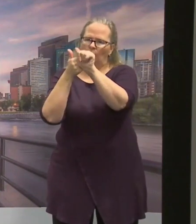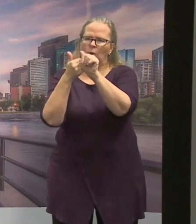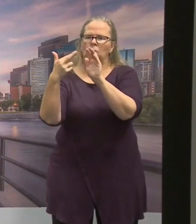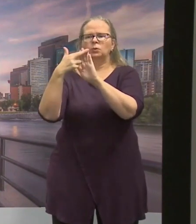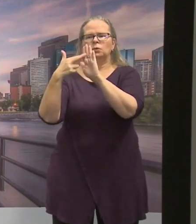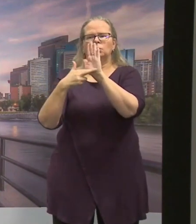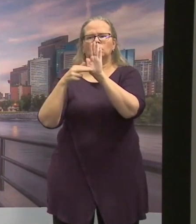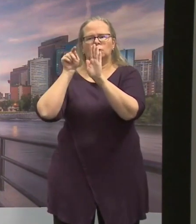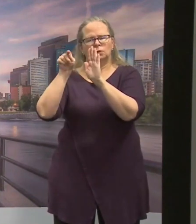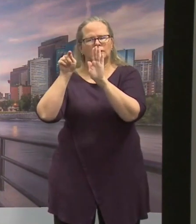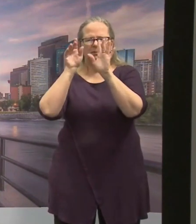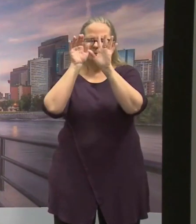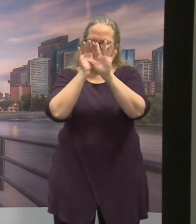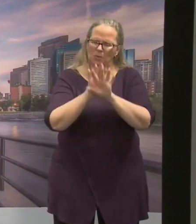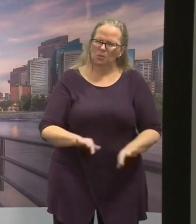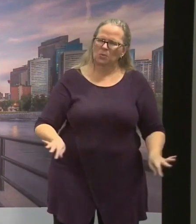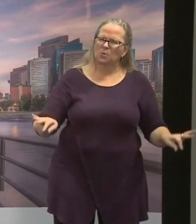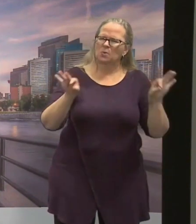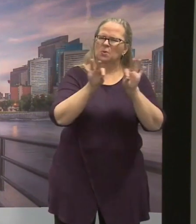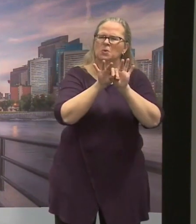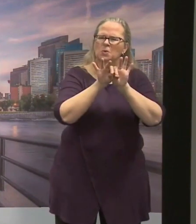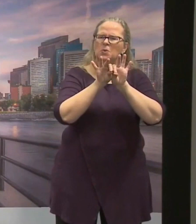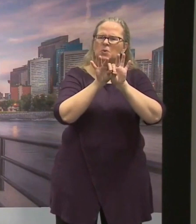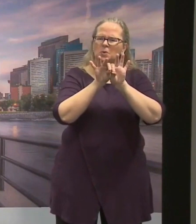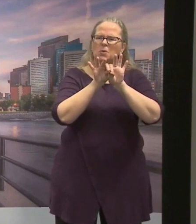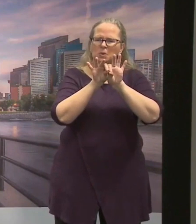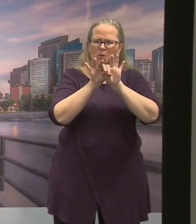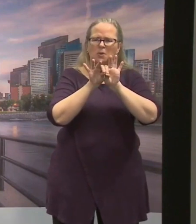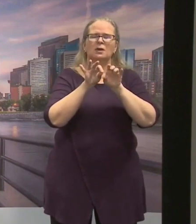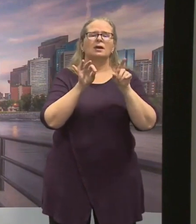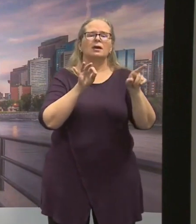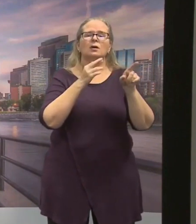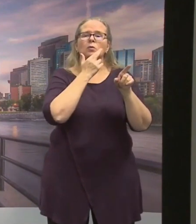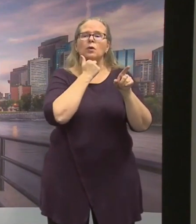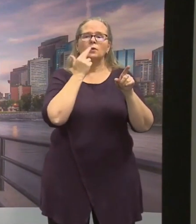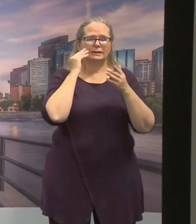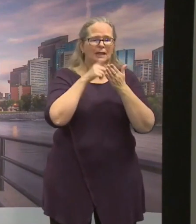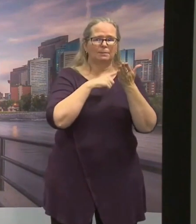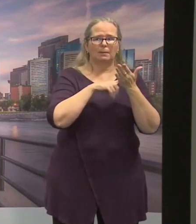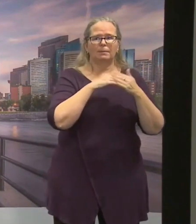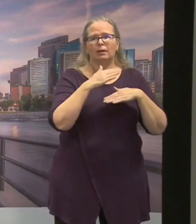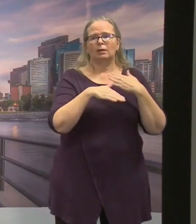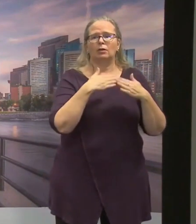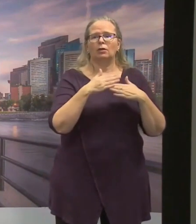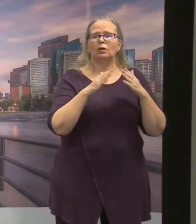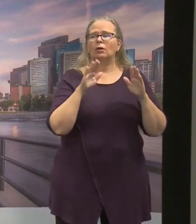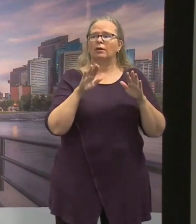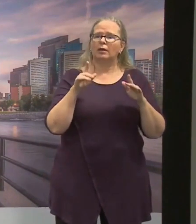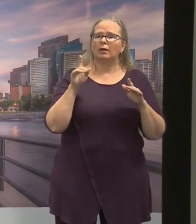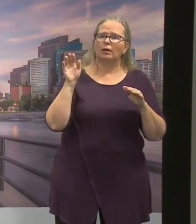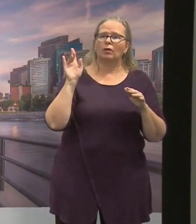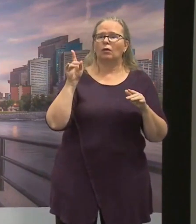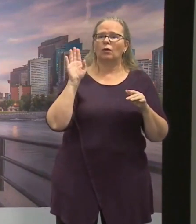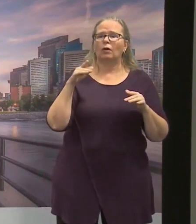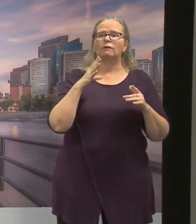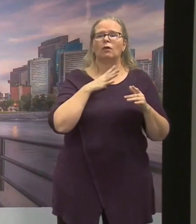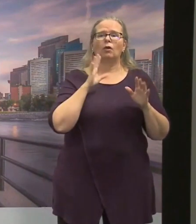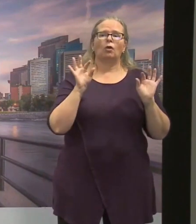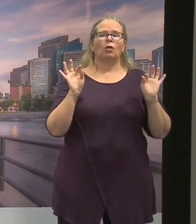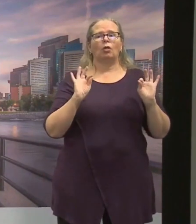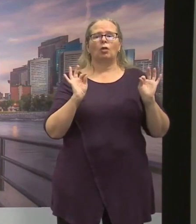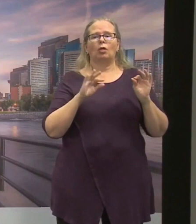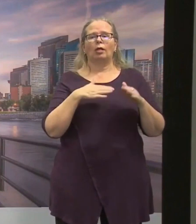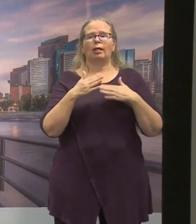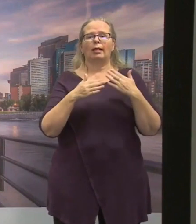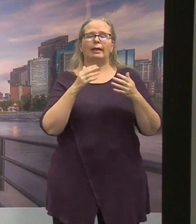very easy for a restaurant to not follow the guidelines. We've had two lounges in Calgary closed down because they were operating as nightclubs instead